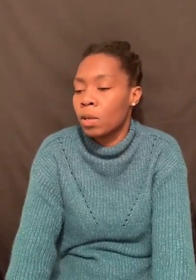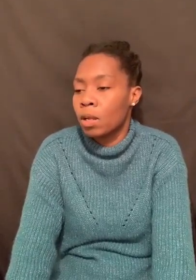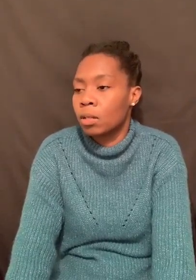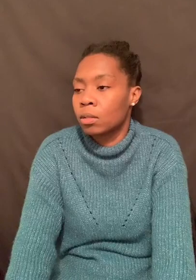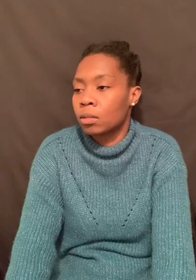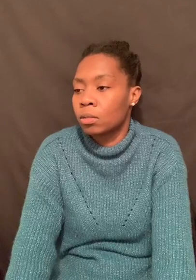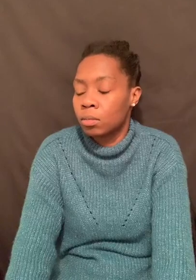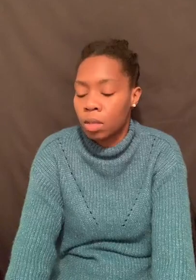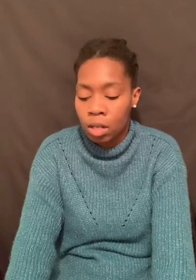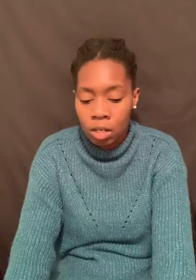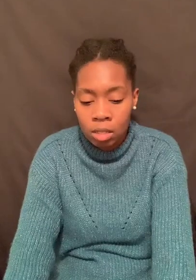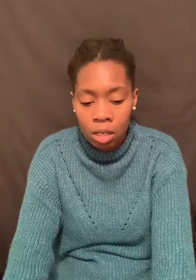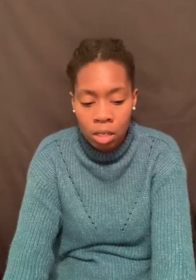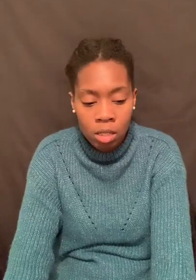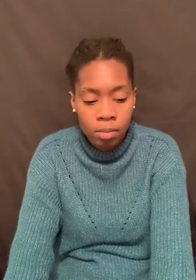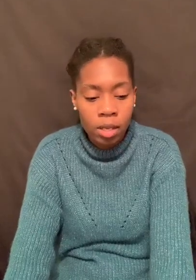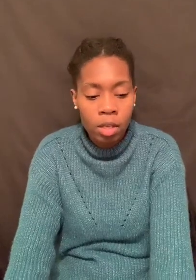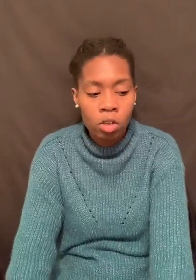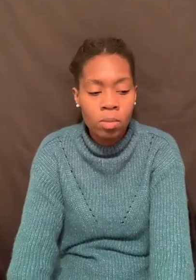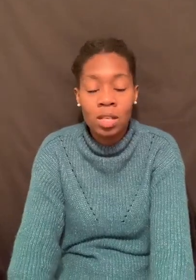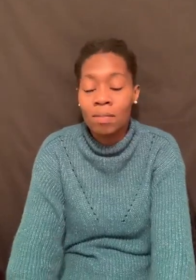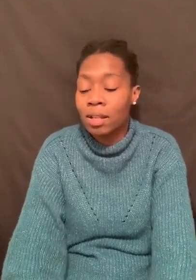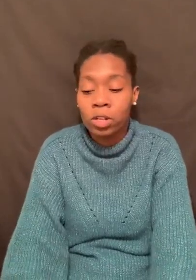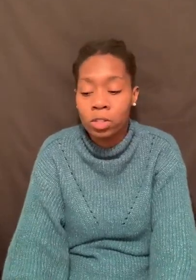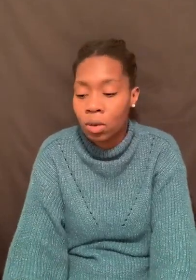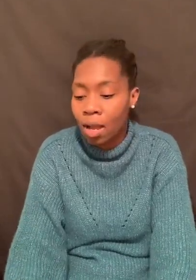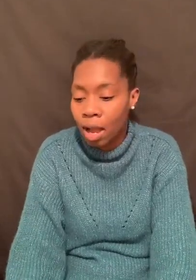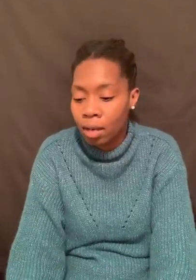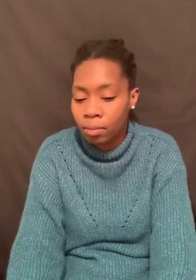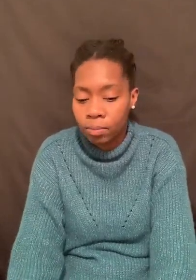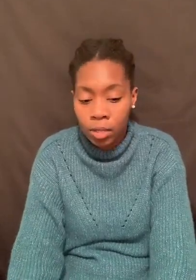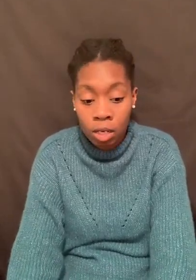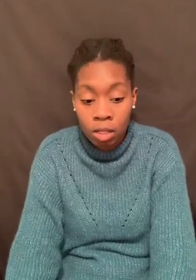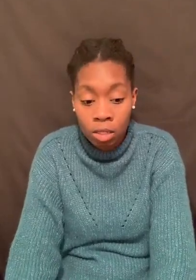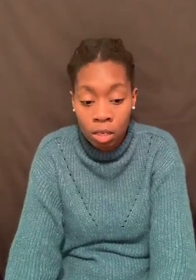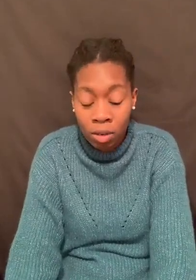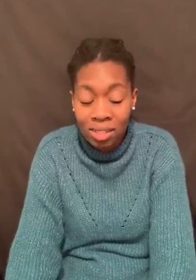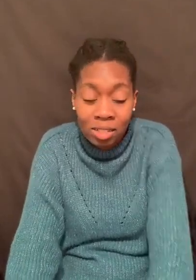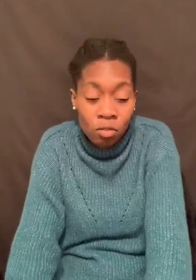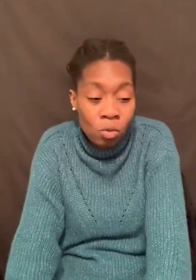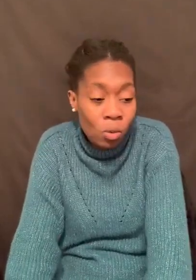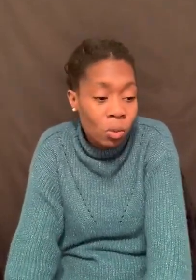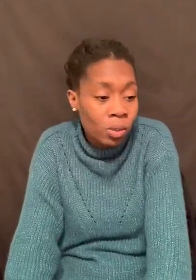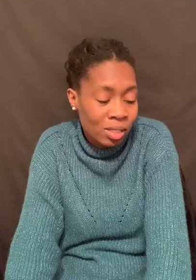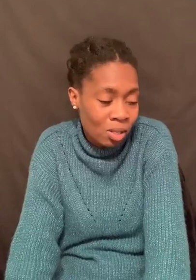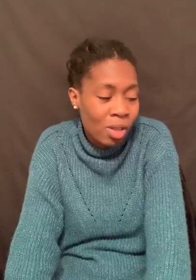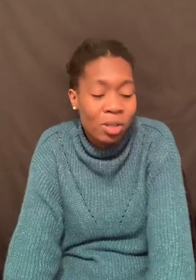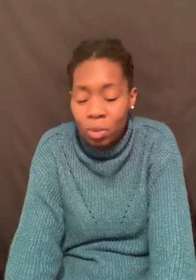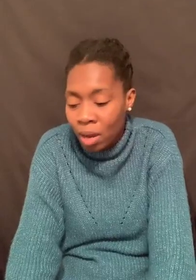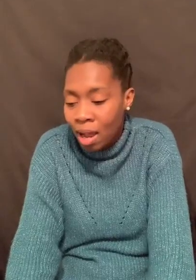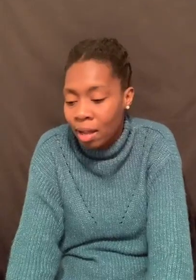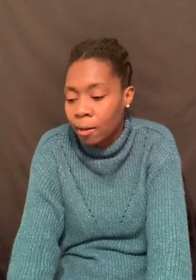Yeah. And it's making you believe that there's no God. it said, where God says a fool, says in heart, there's no God.